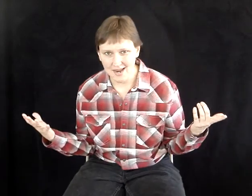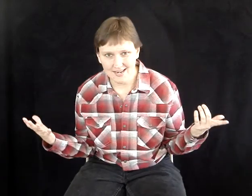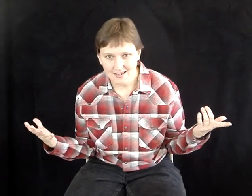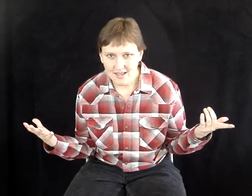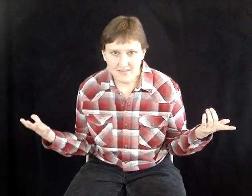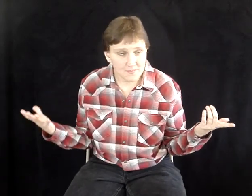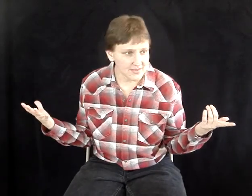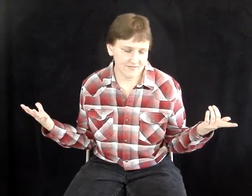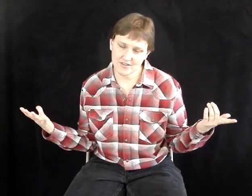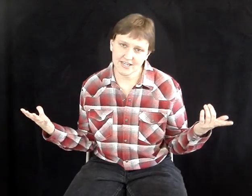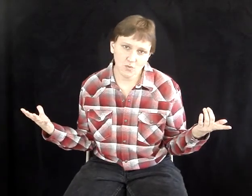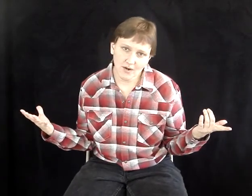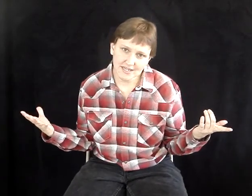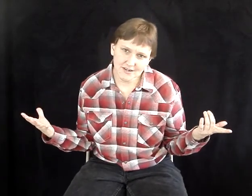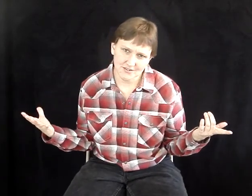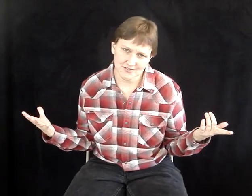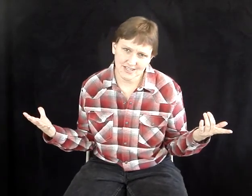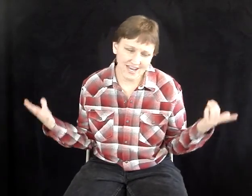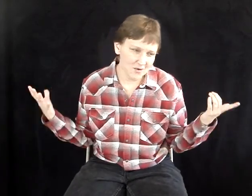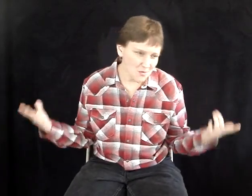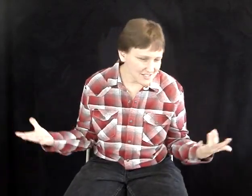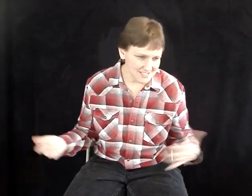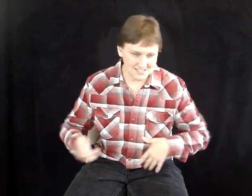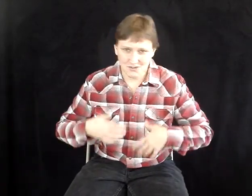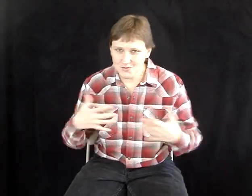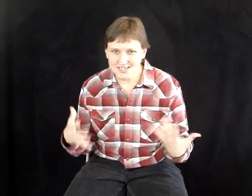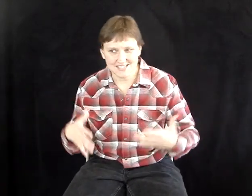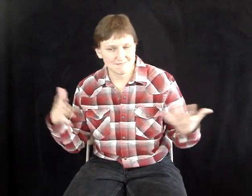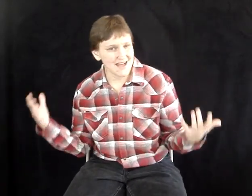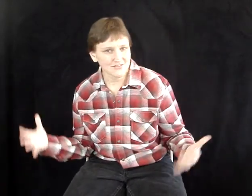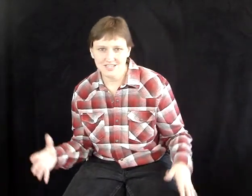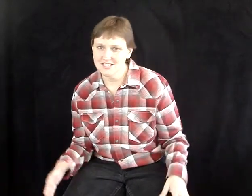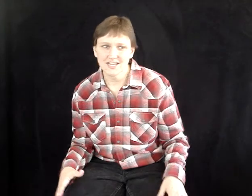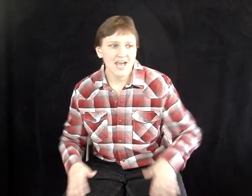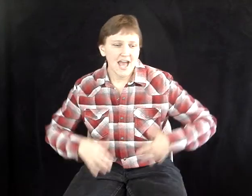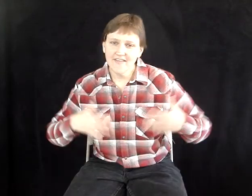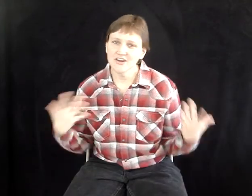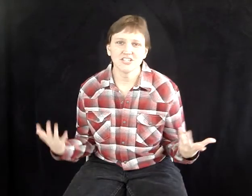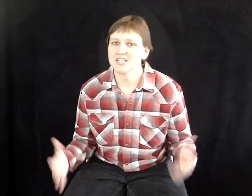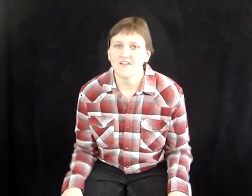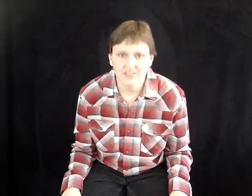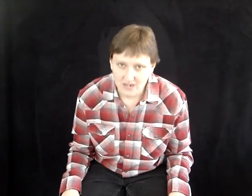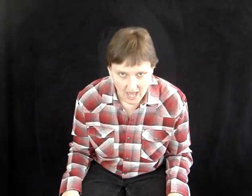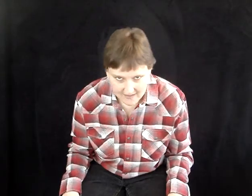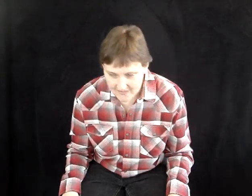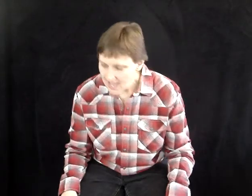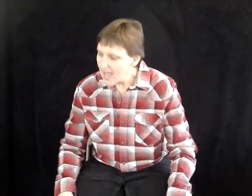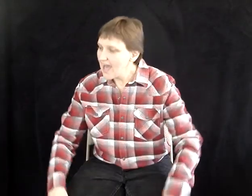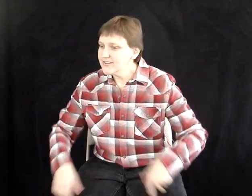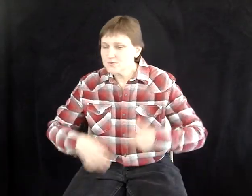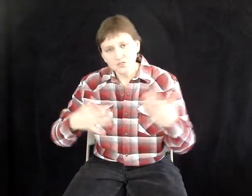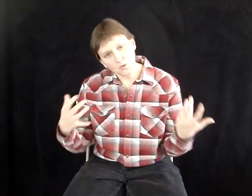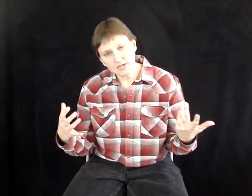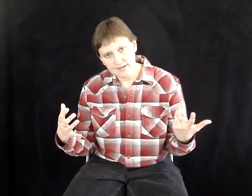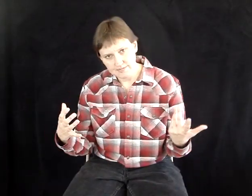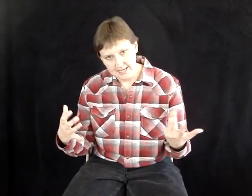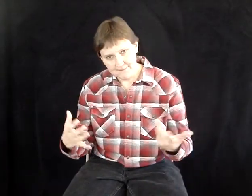right? They've been there for, like, 20 years. They've got horses, and trees, and mountains, and they're just loving their life. And, this resort comes in,